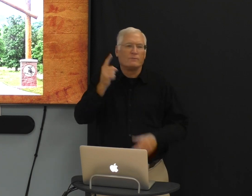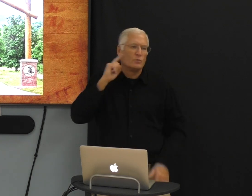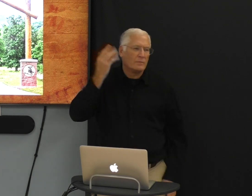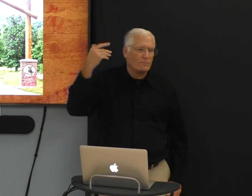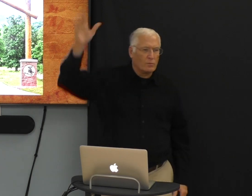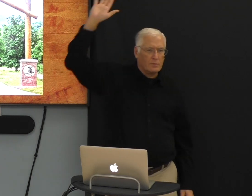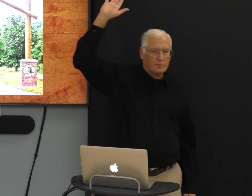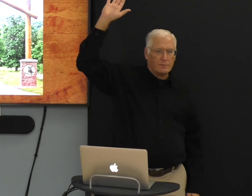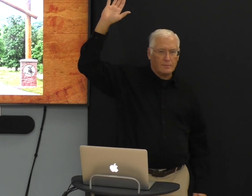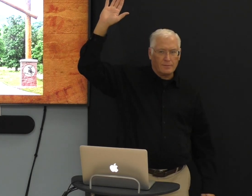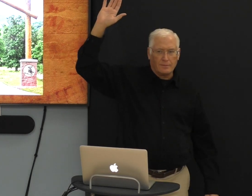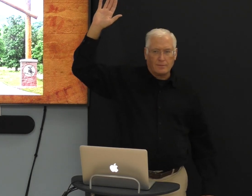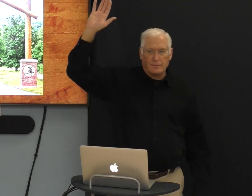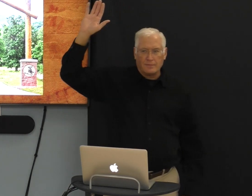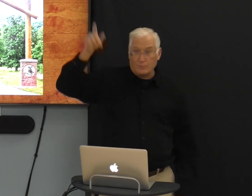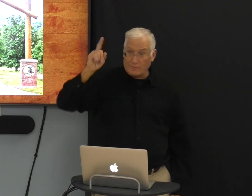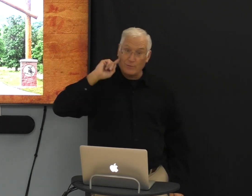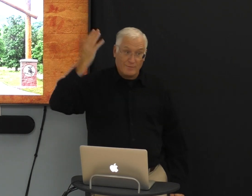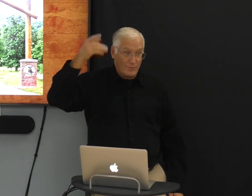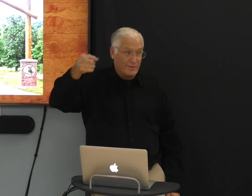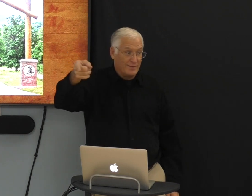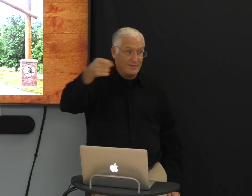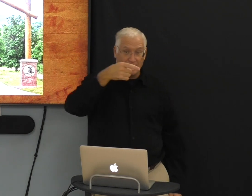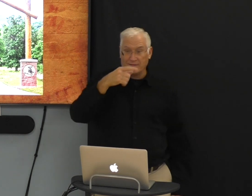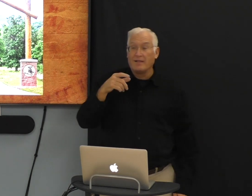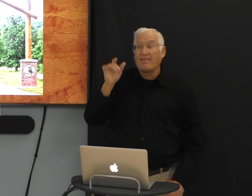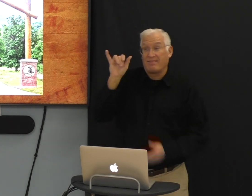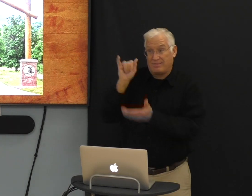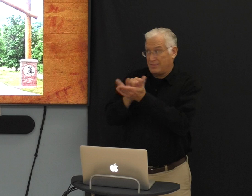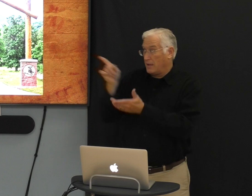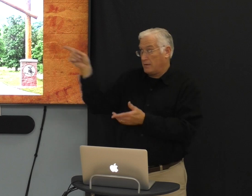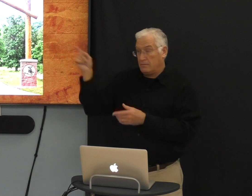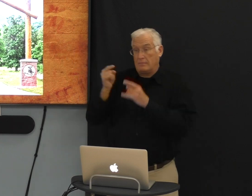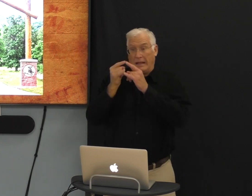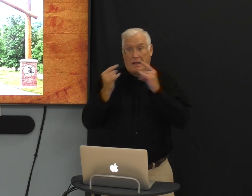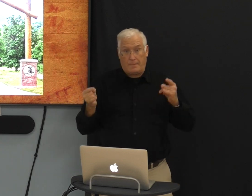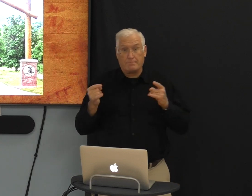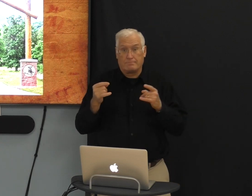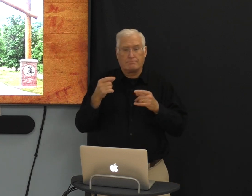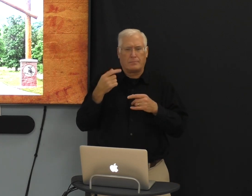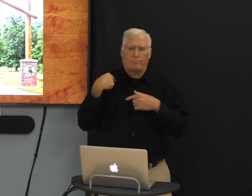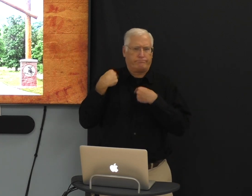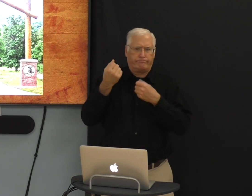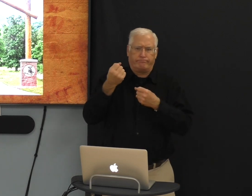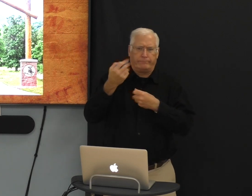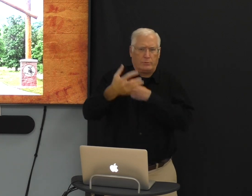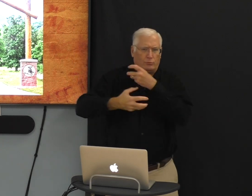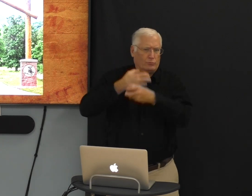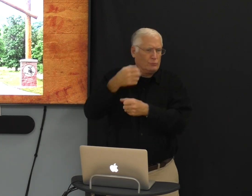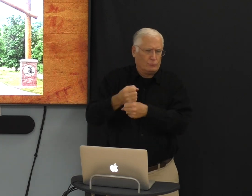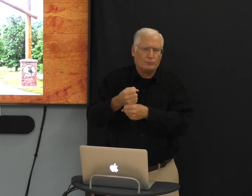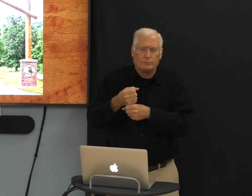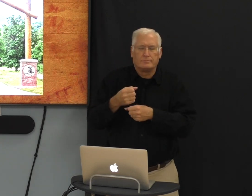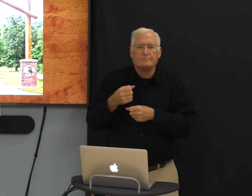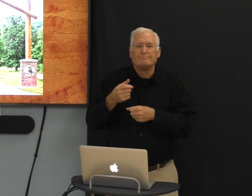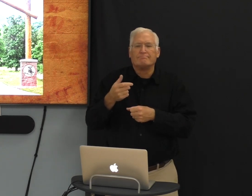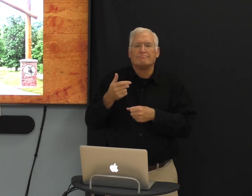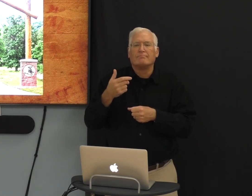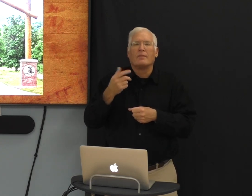How many of you have heard of this place before? That is a camp many years ago